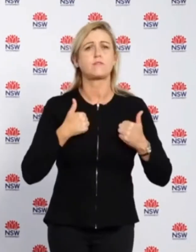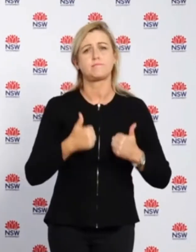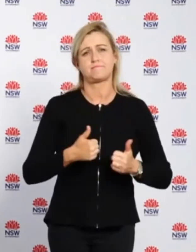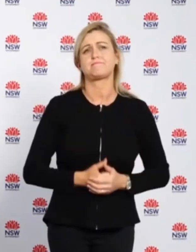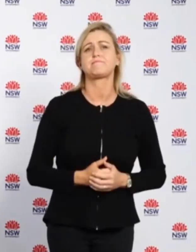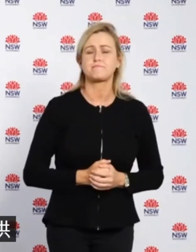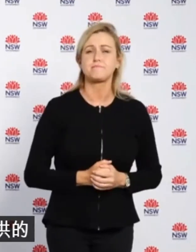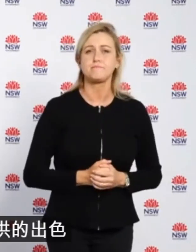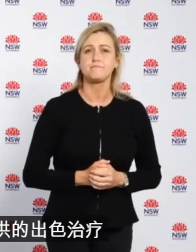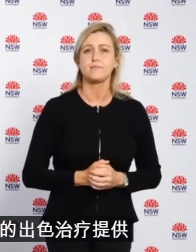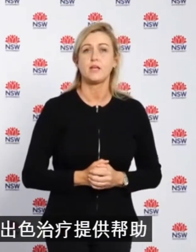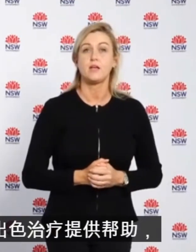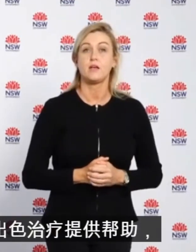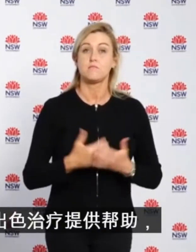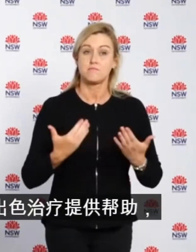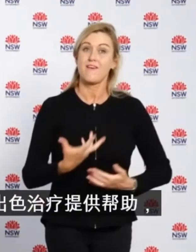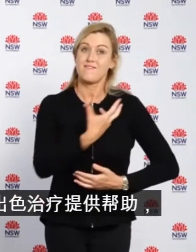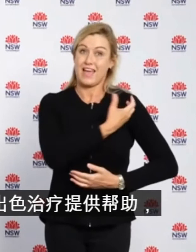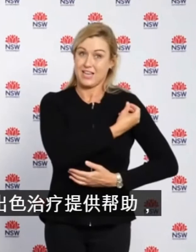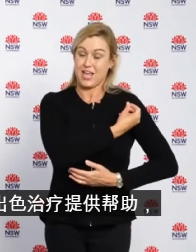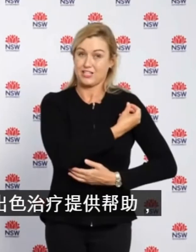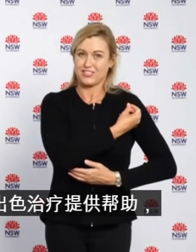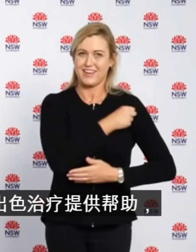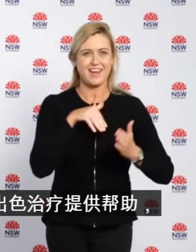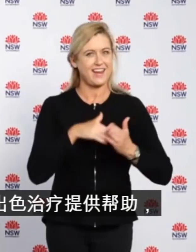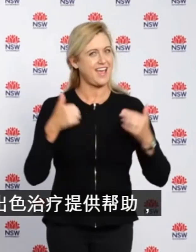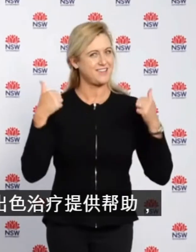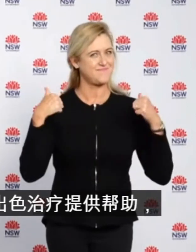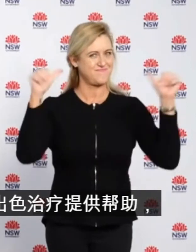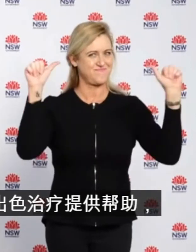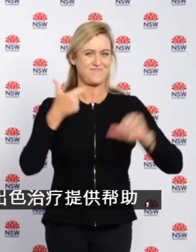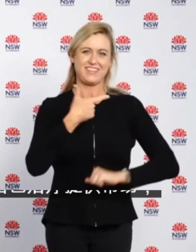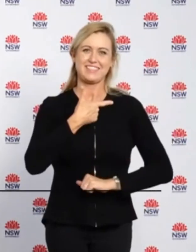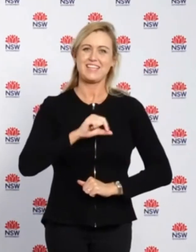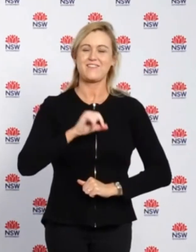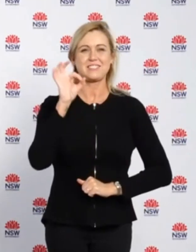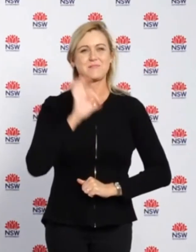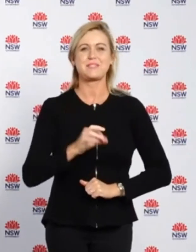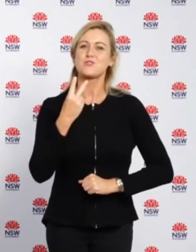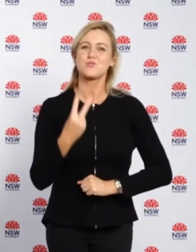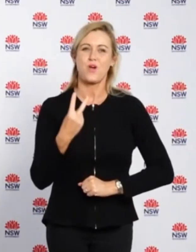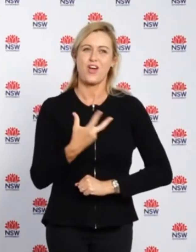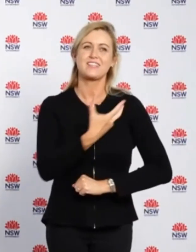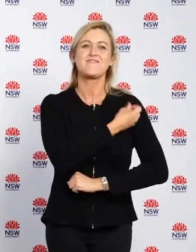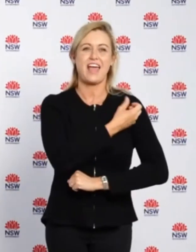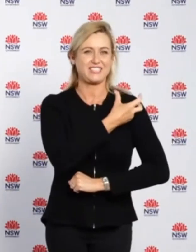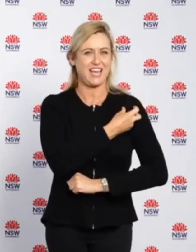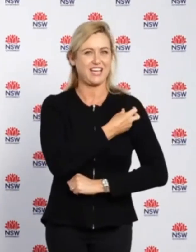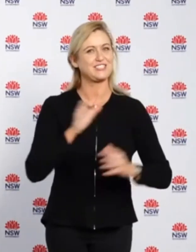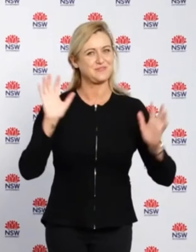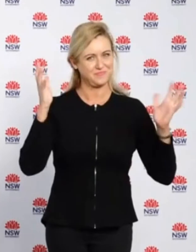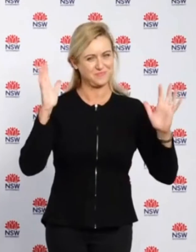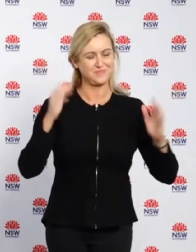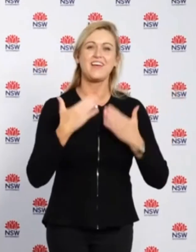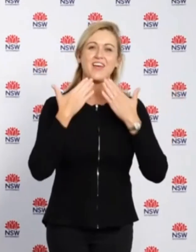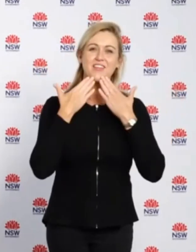In terms of vaccination, in New South Wales we've reached now the 70% double dose vaccination milestone and